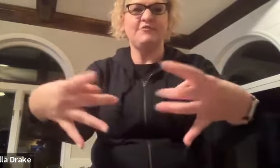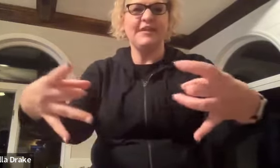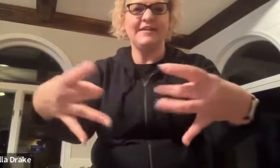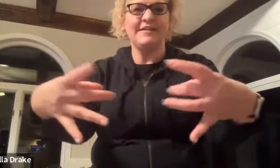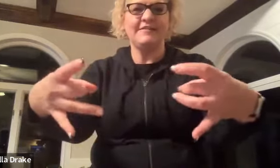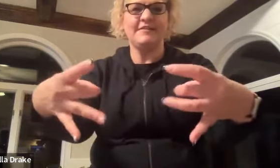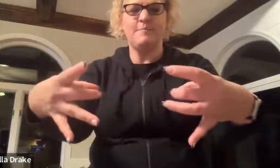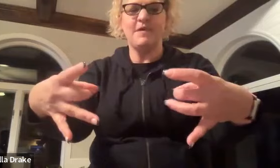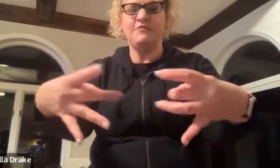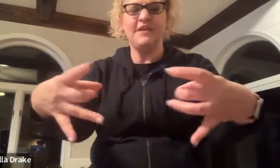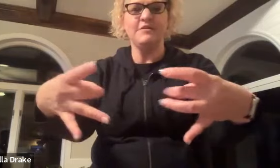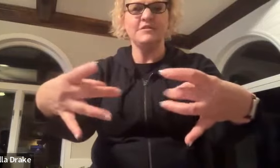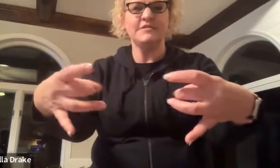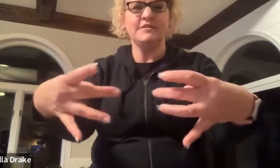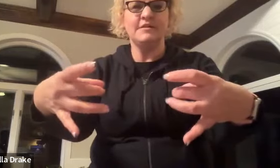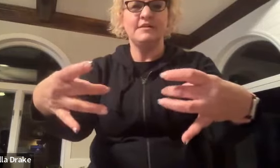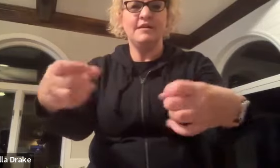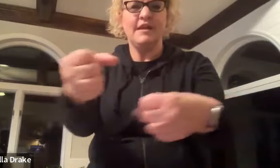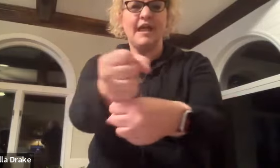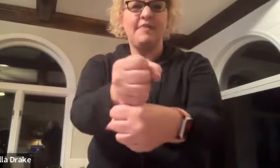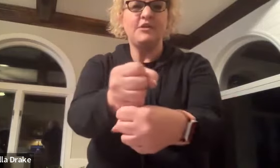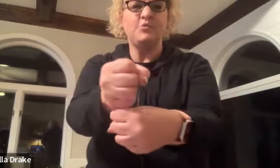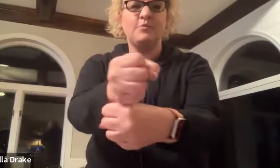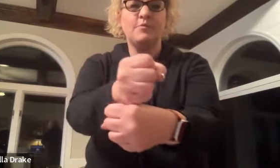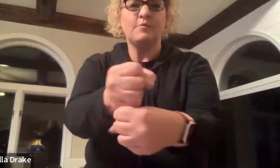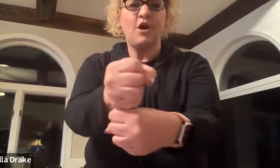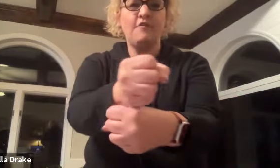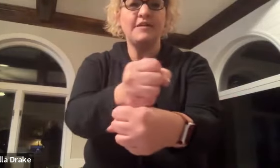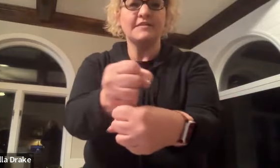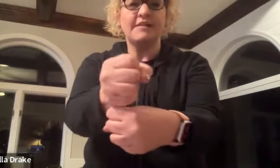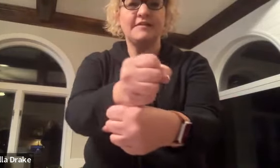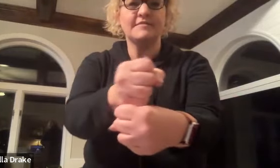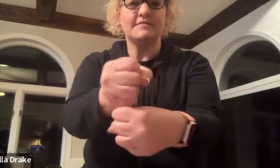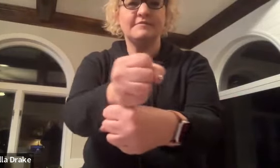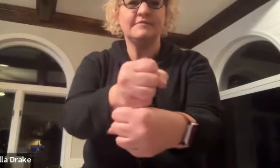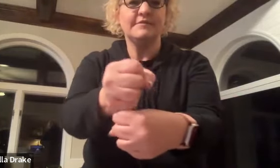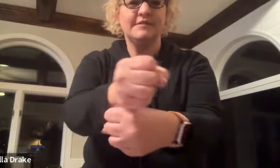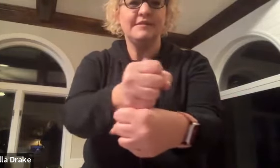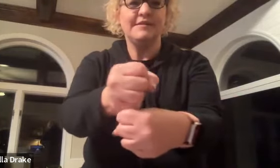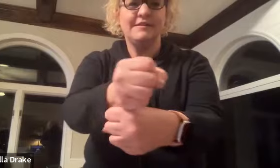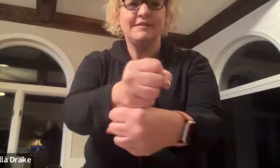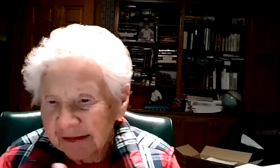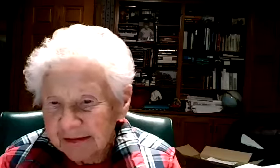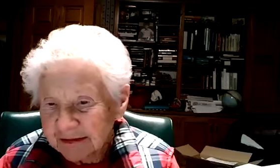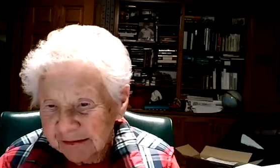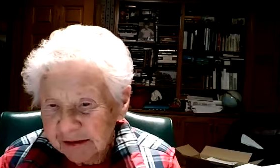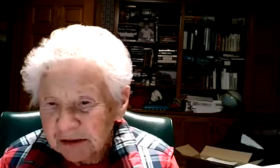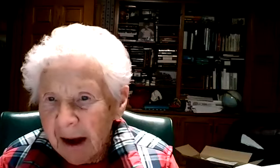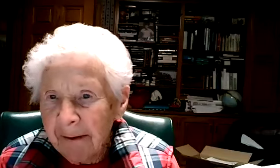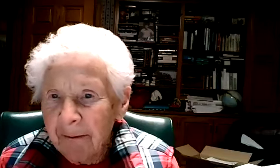flick the middle fingers and then you coffee is like this so starbucks